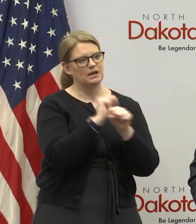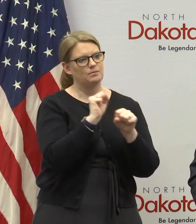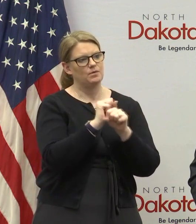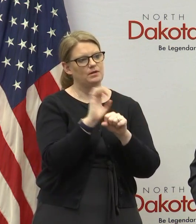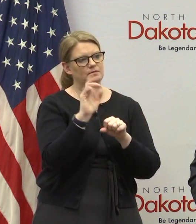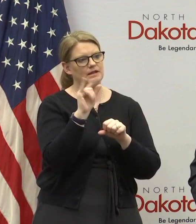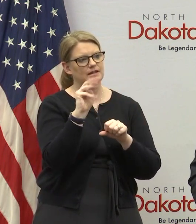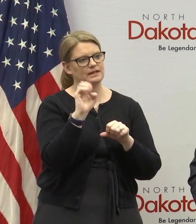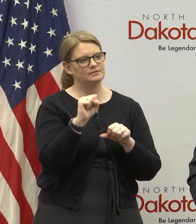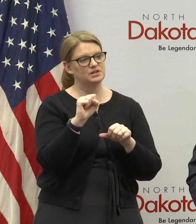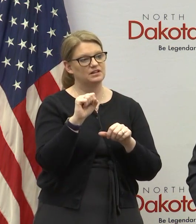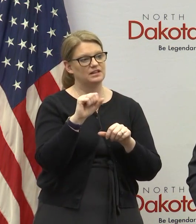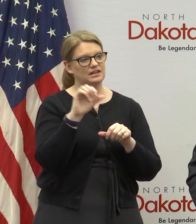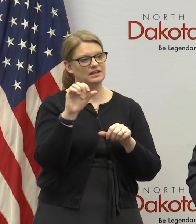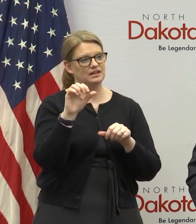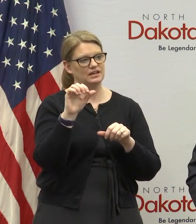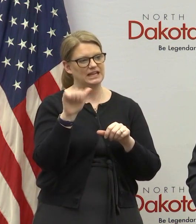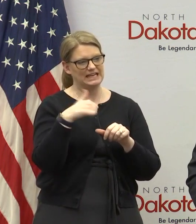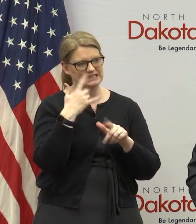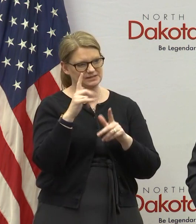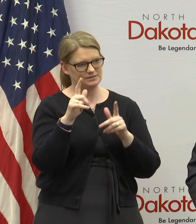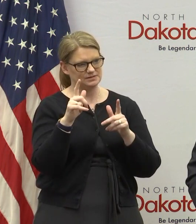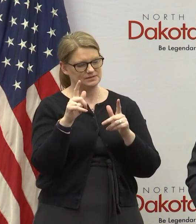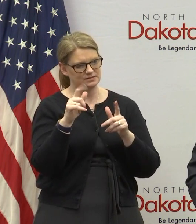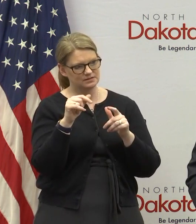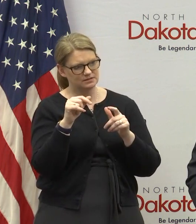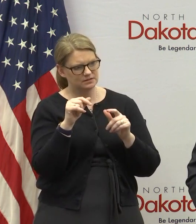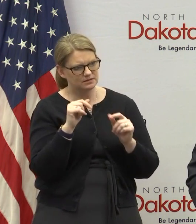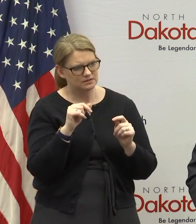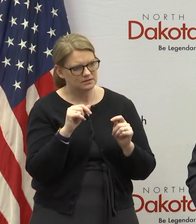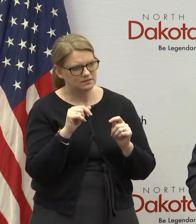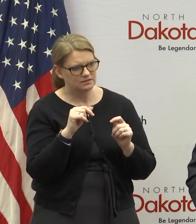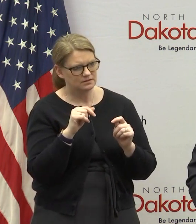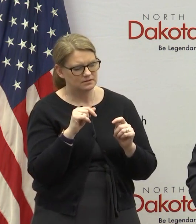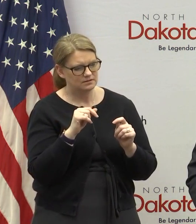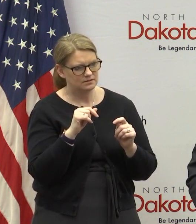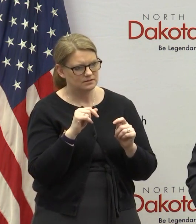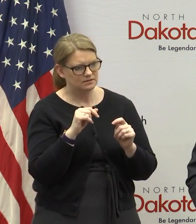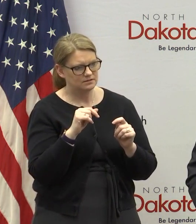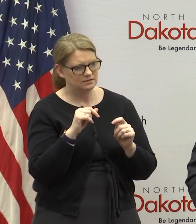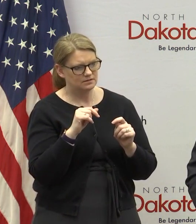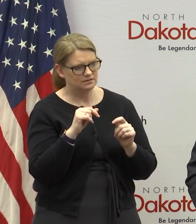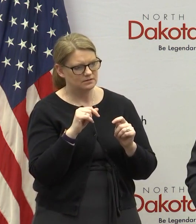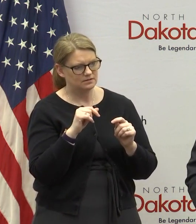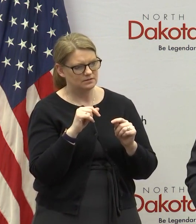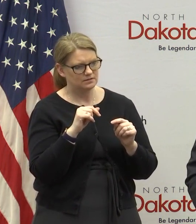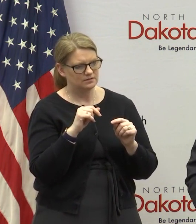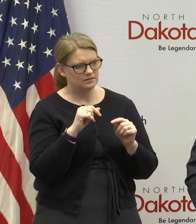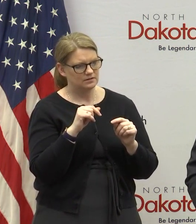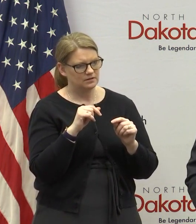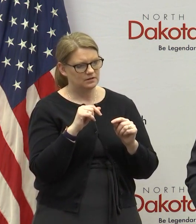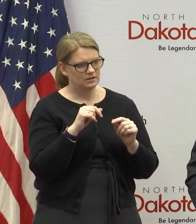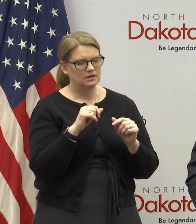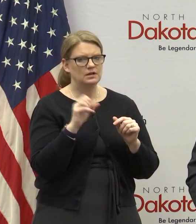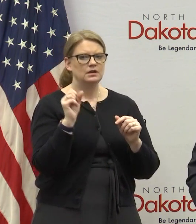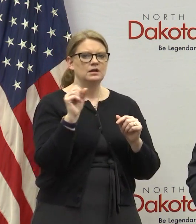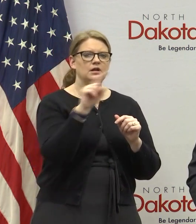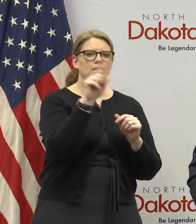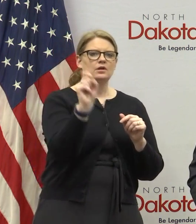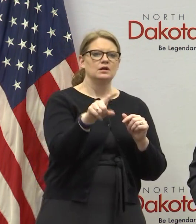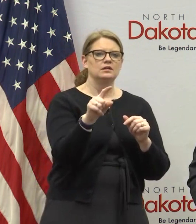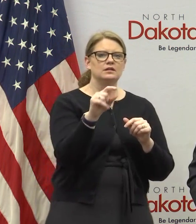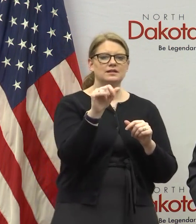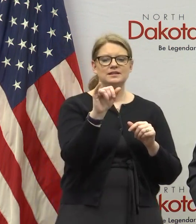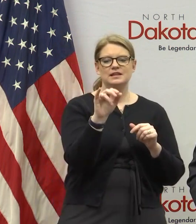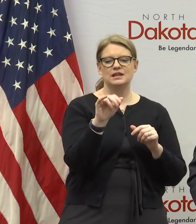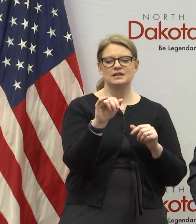any particular part of the state or any industry that you notice obviously you've seen really harsh effects on the oil and gas industry yeah the question was where are the